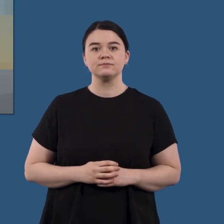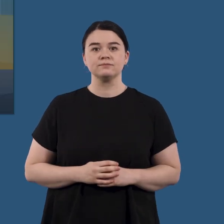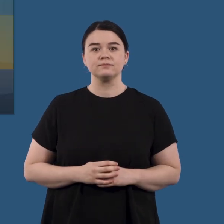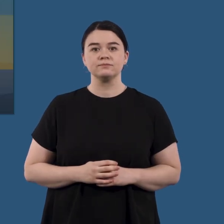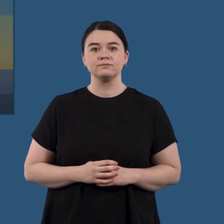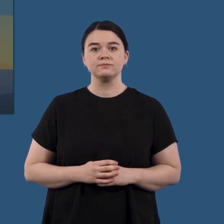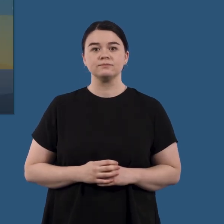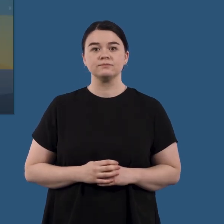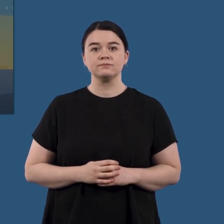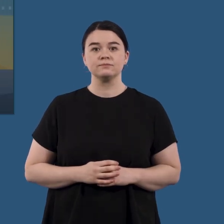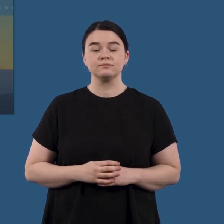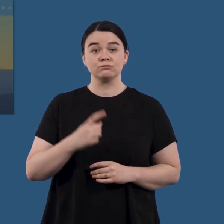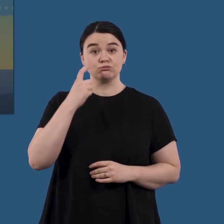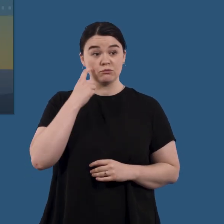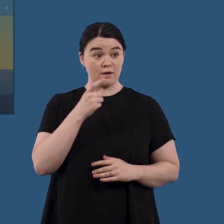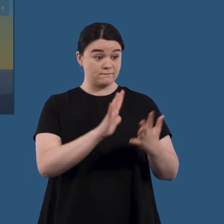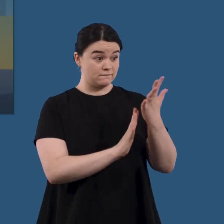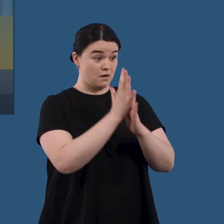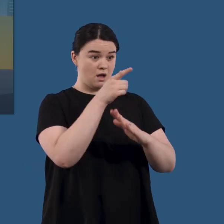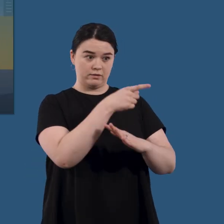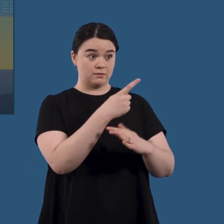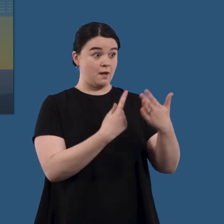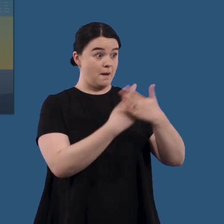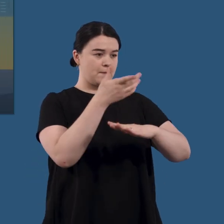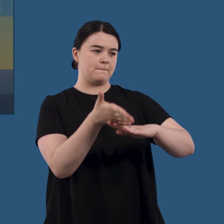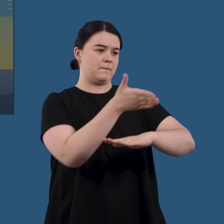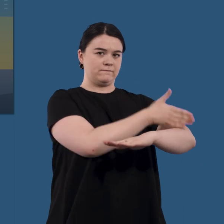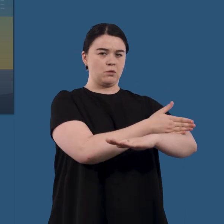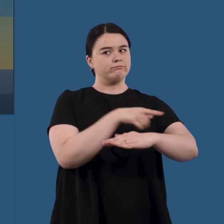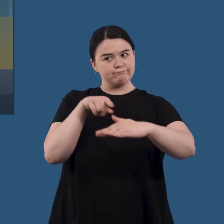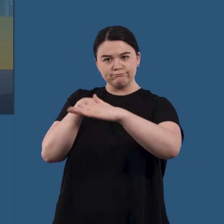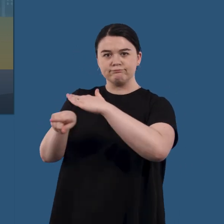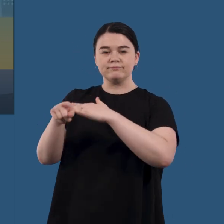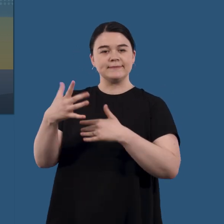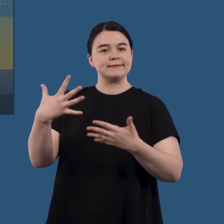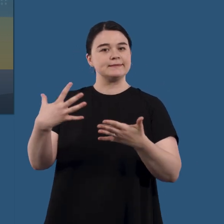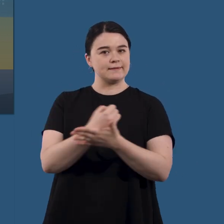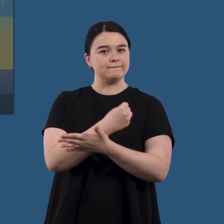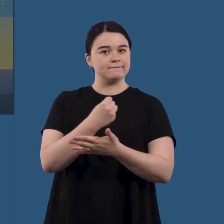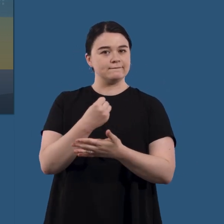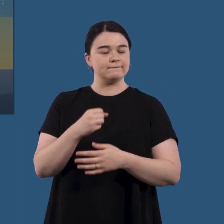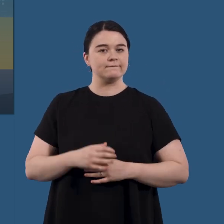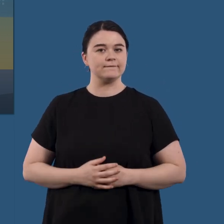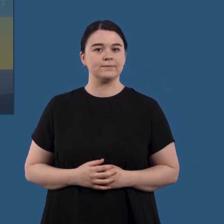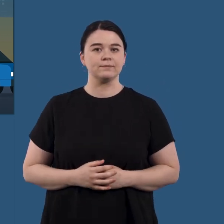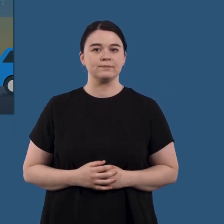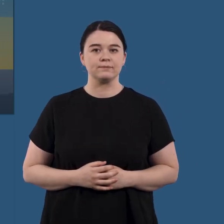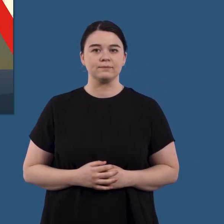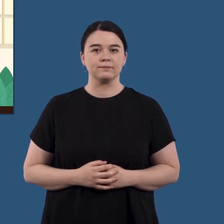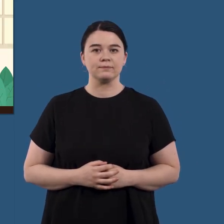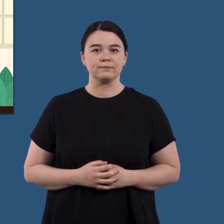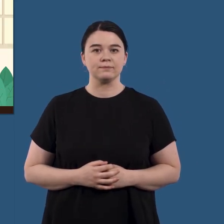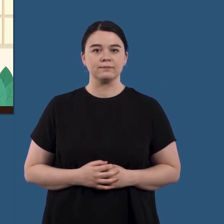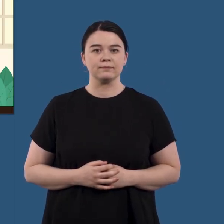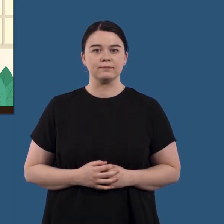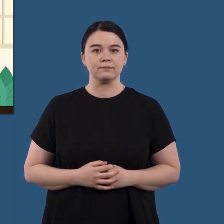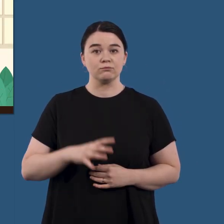Leaving early well before any fire has started is always your safest option. Remember, monitor